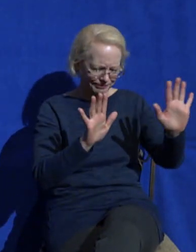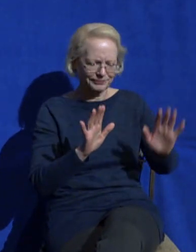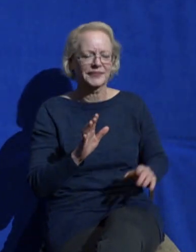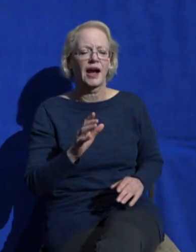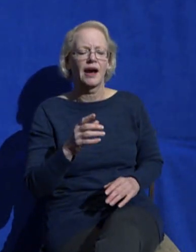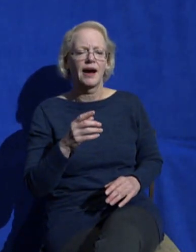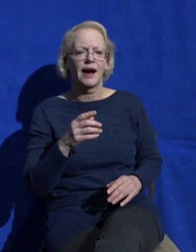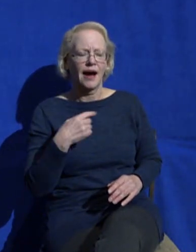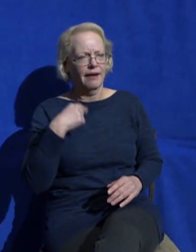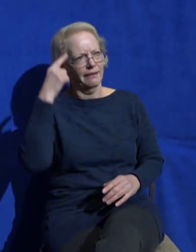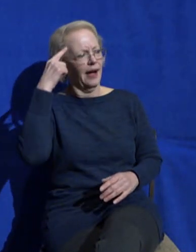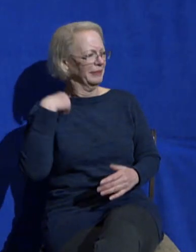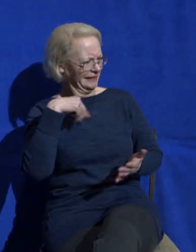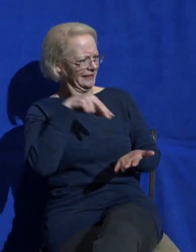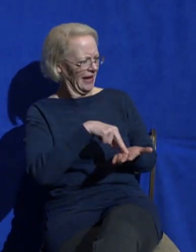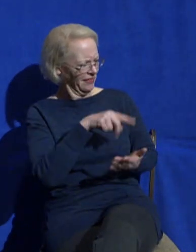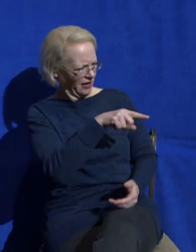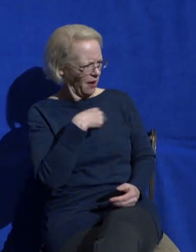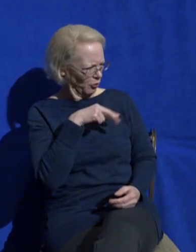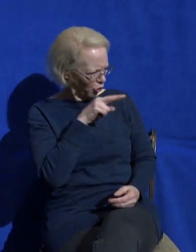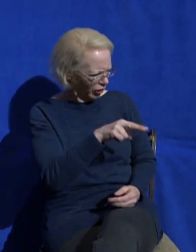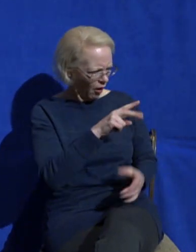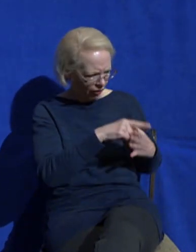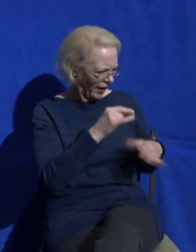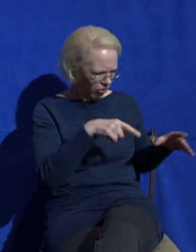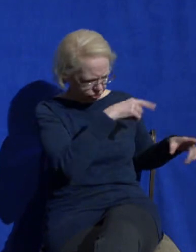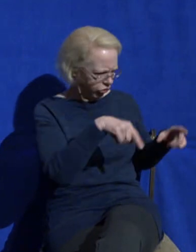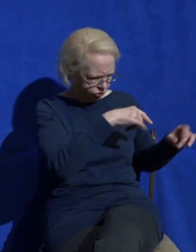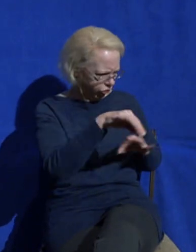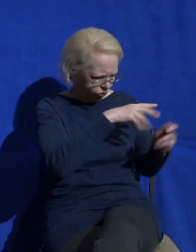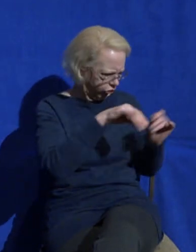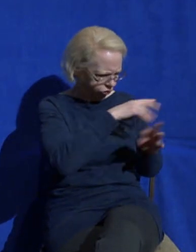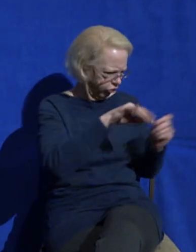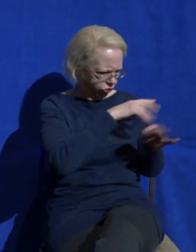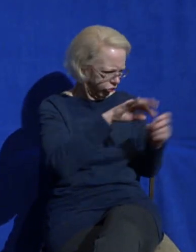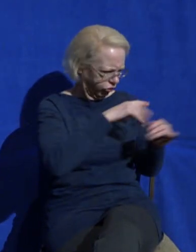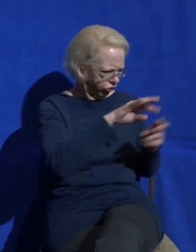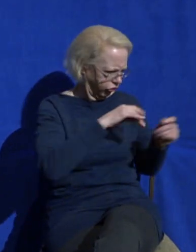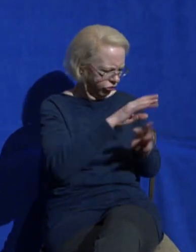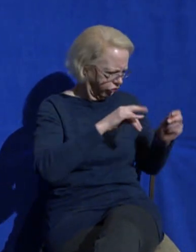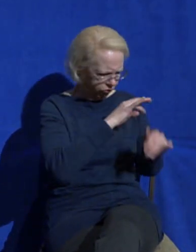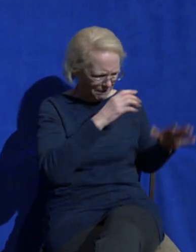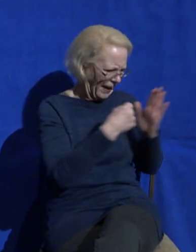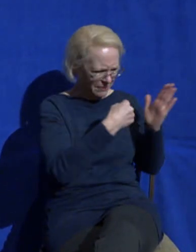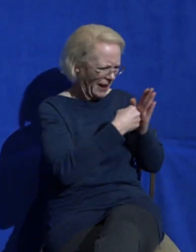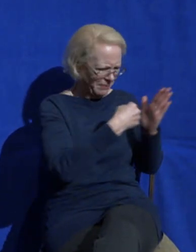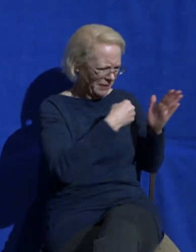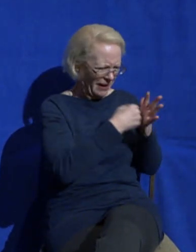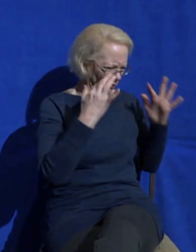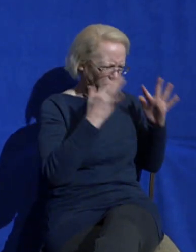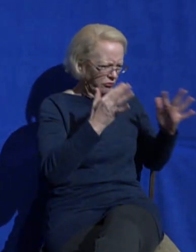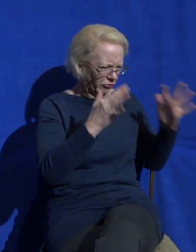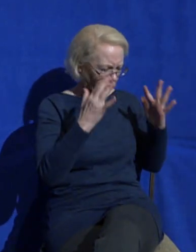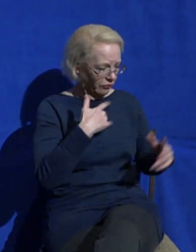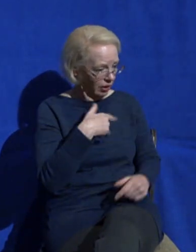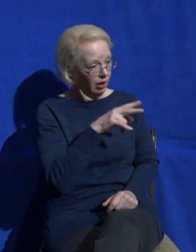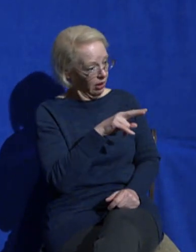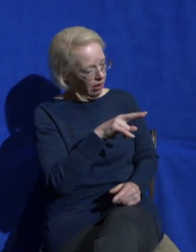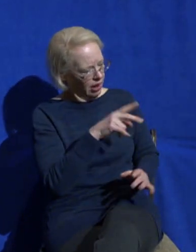everything inside, going this way and that way, and the water going crazy, and it's banging and there's so much noise. And I'm looking at it and I'm thinking to myself,